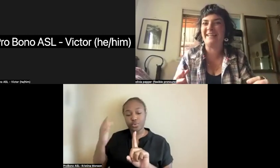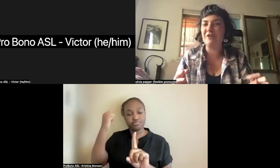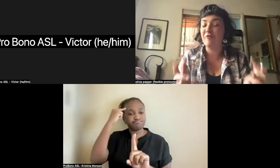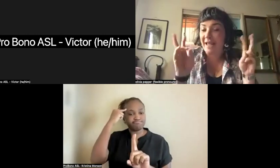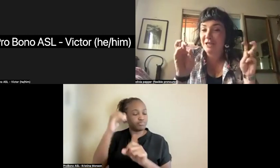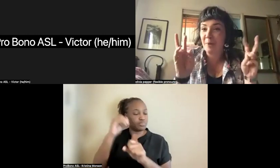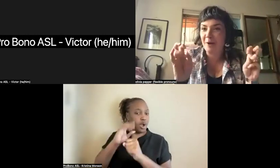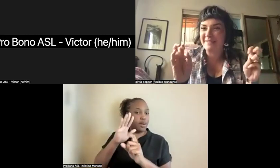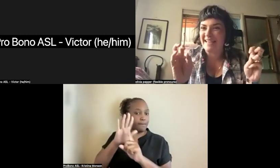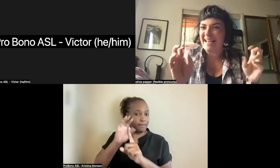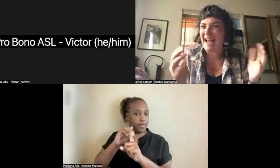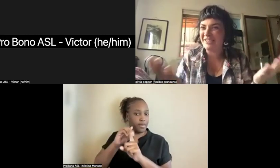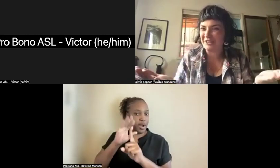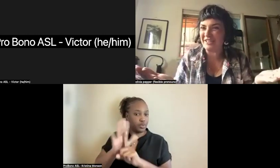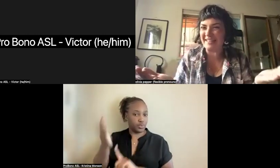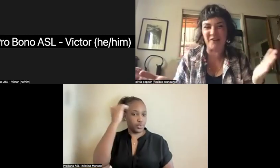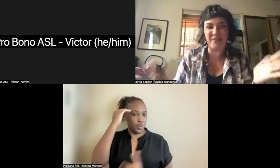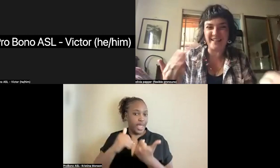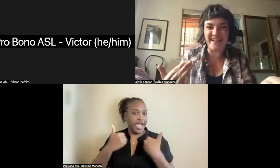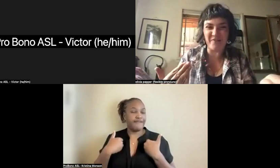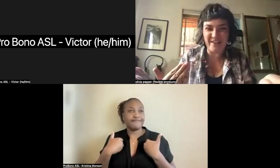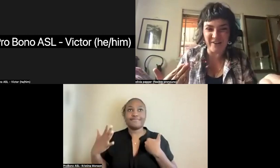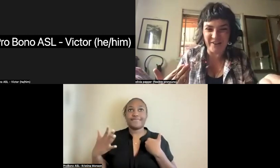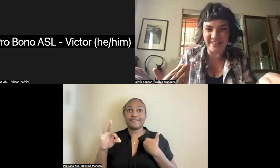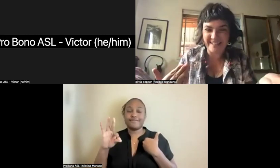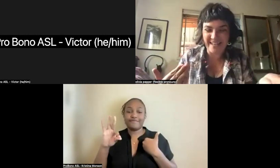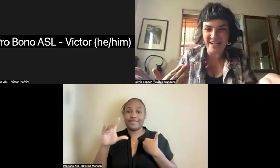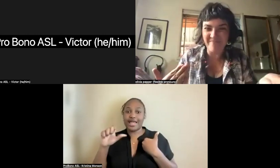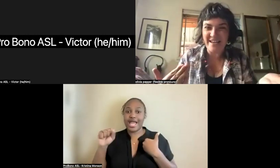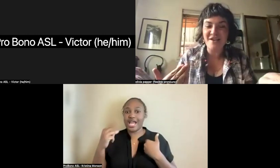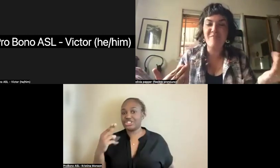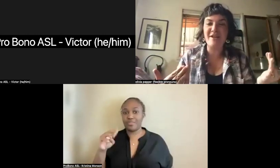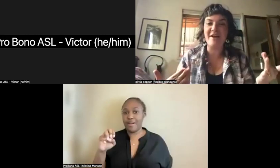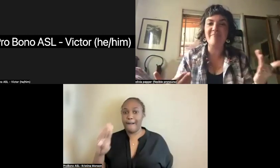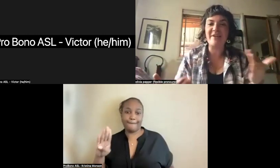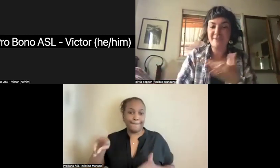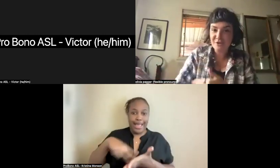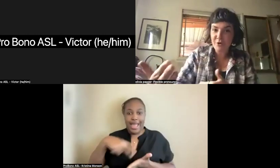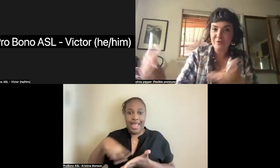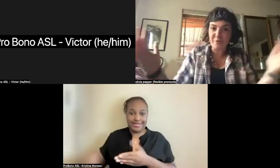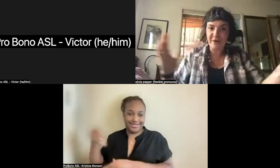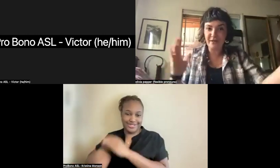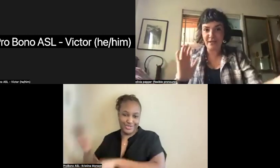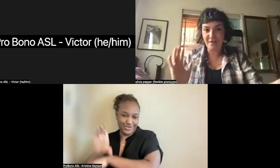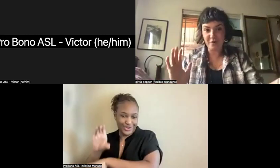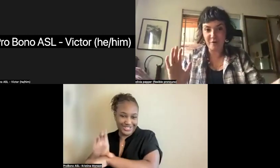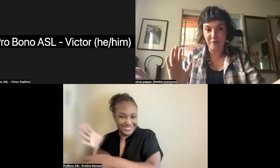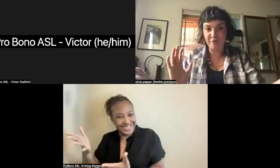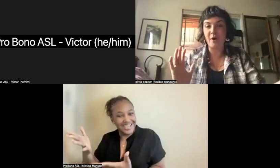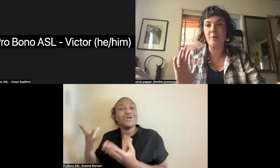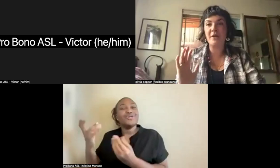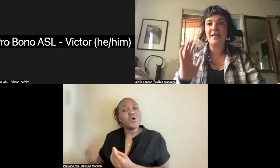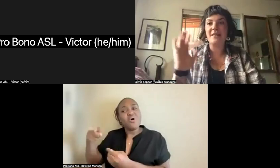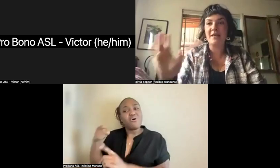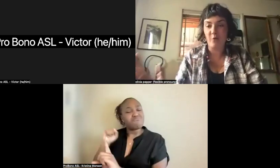flash mobs at churches, although that's not what they were called at the time. But he was known for bringing together people